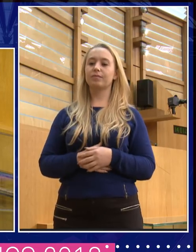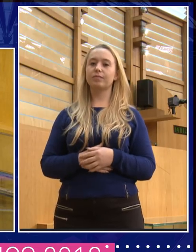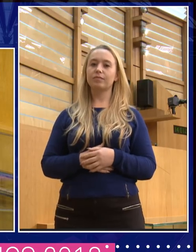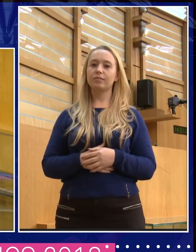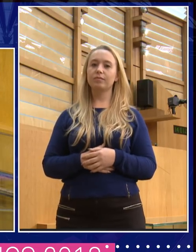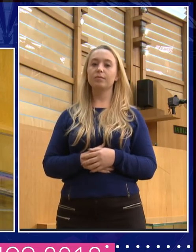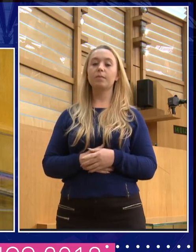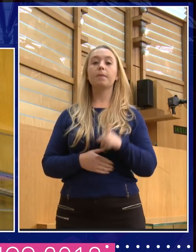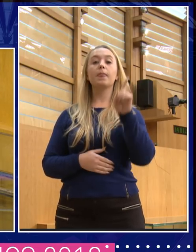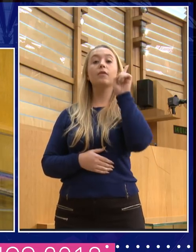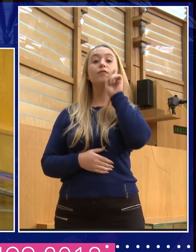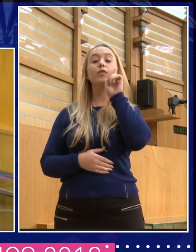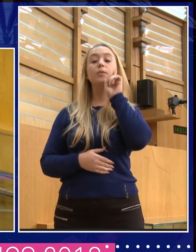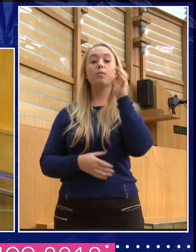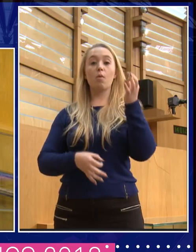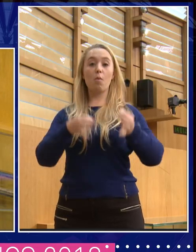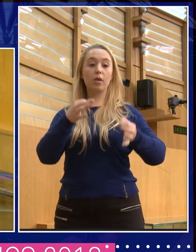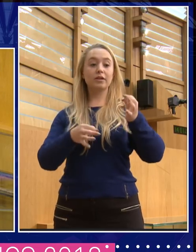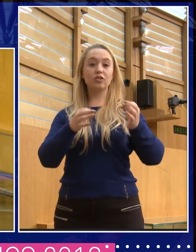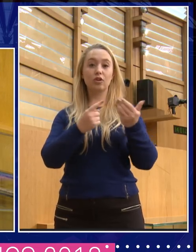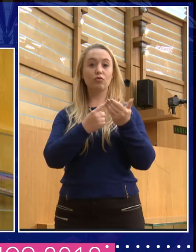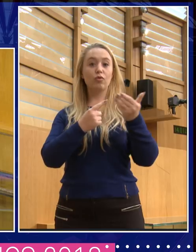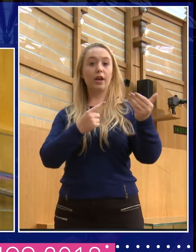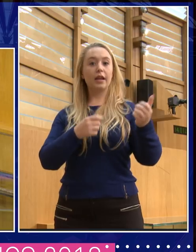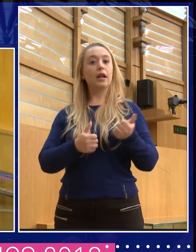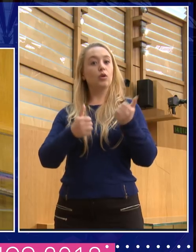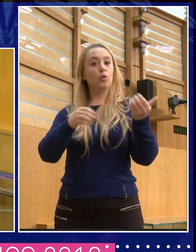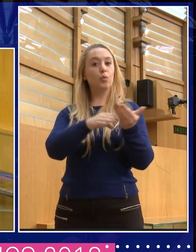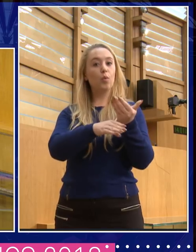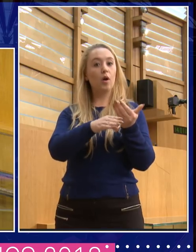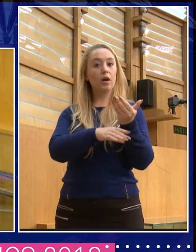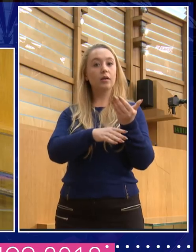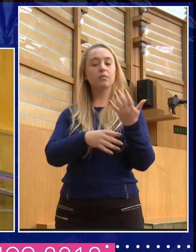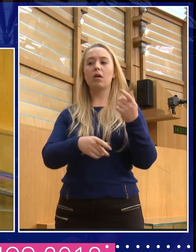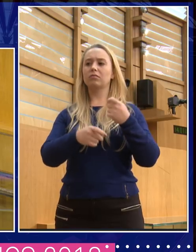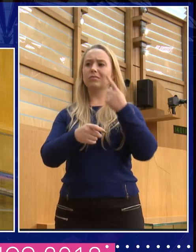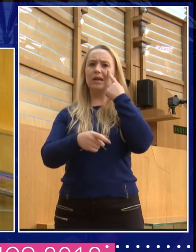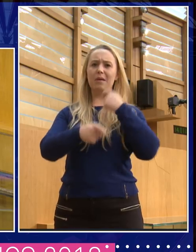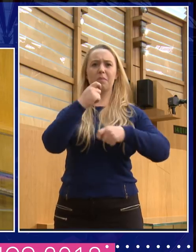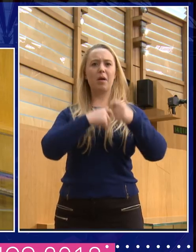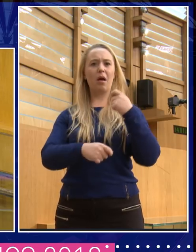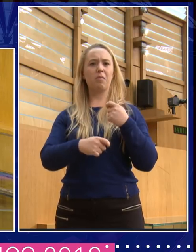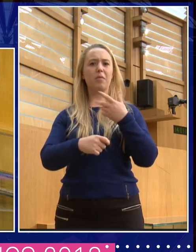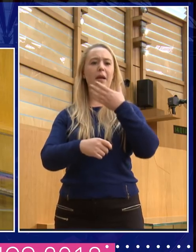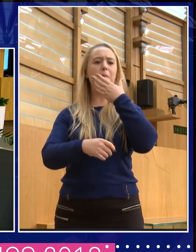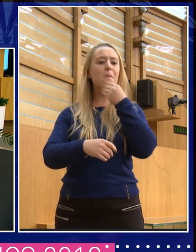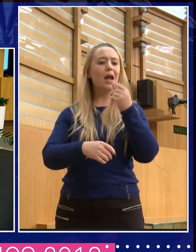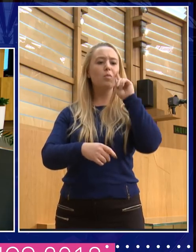female politicians in particular will recognise this. You don't just get attacked, you get, you know, it's misogynistic, it is vicious,